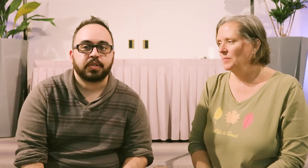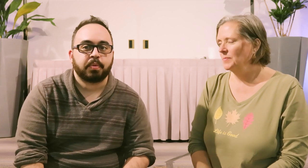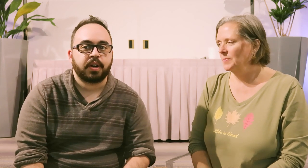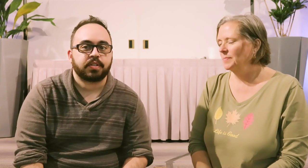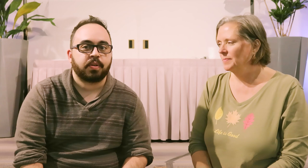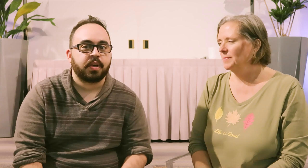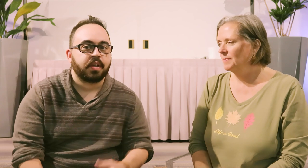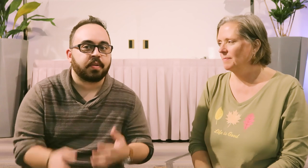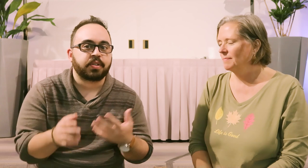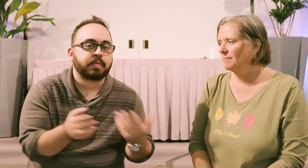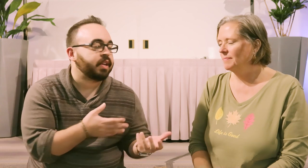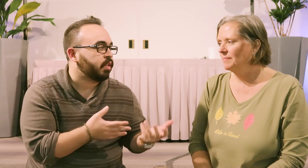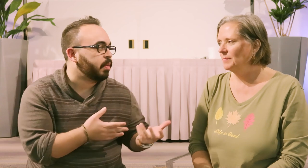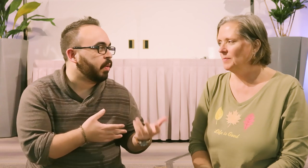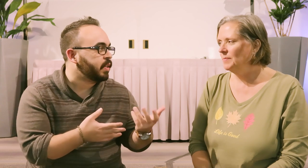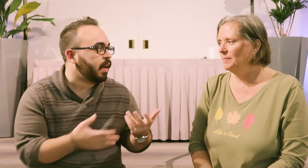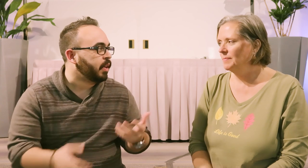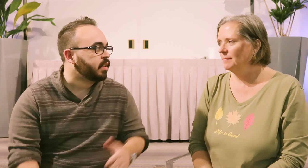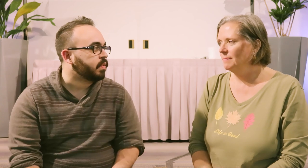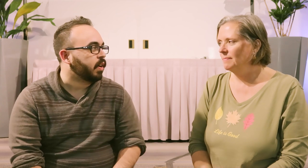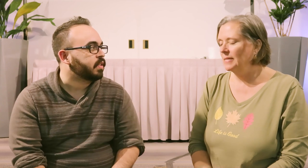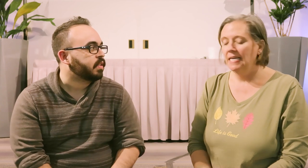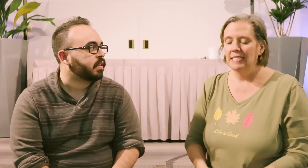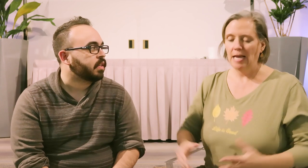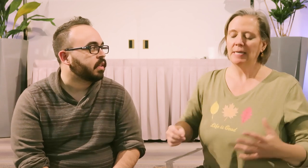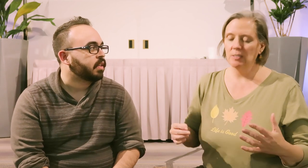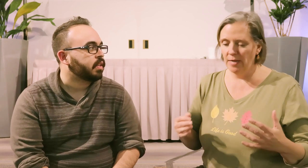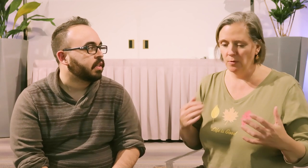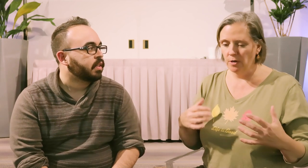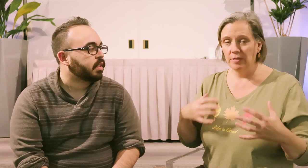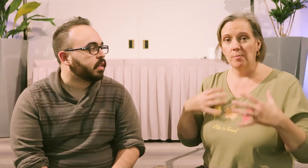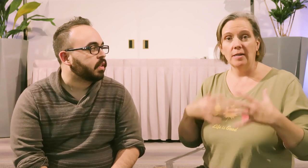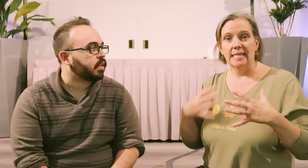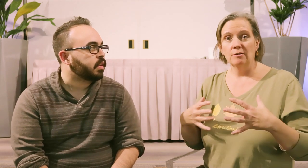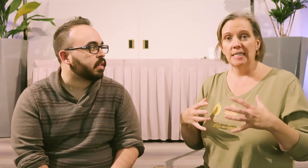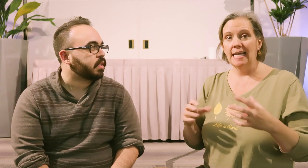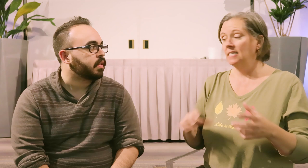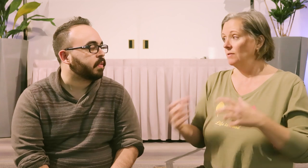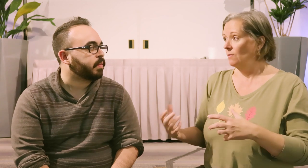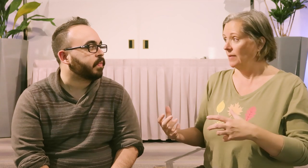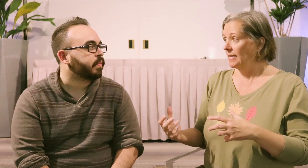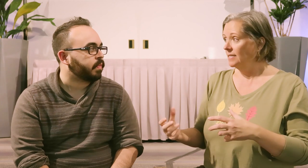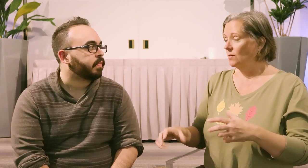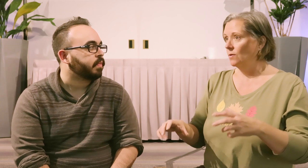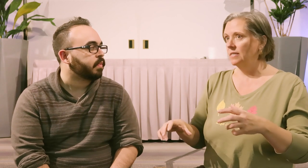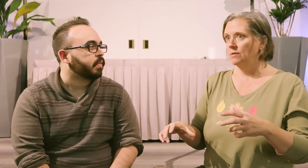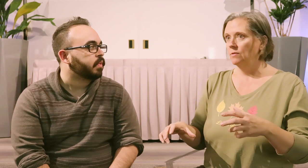support. So why you explain a little bit about what tapping is for us? Tapping is a way to work with your body's energy and difficult feelings or difficult